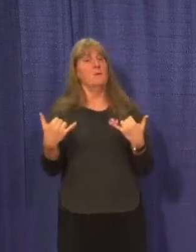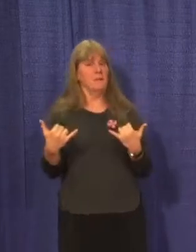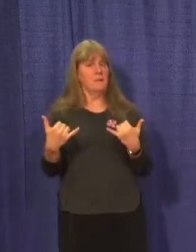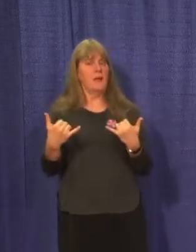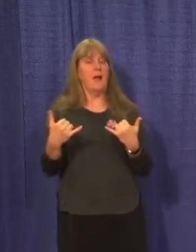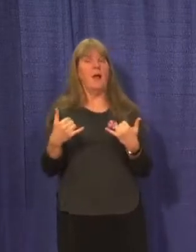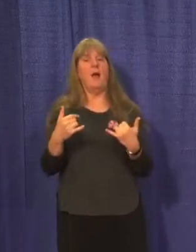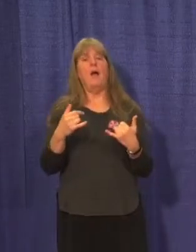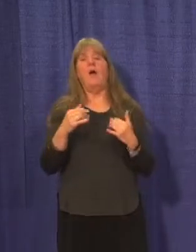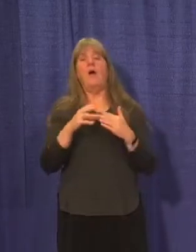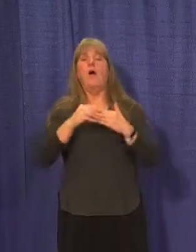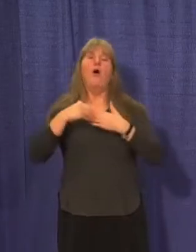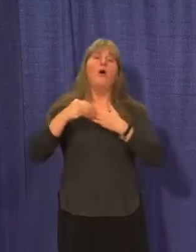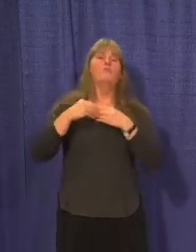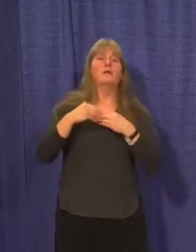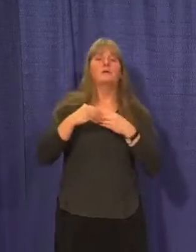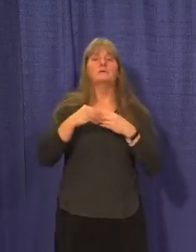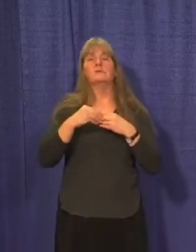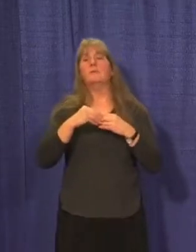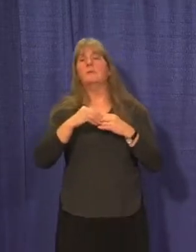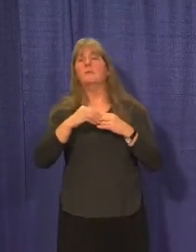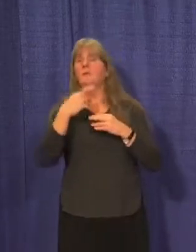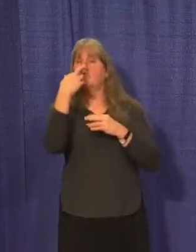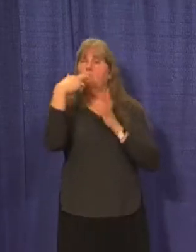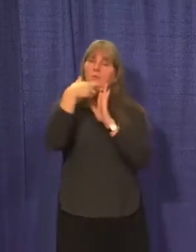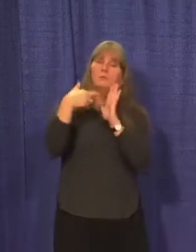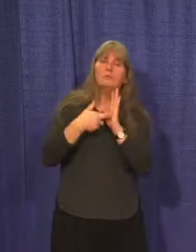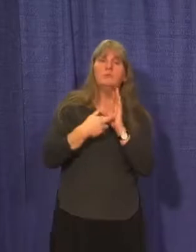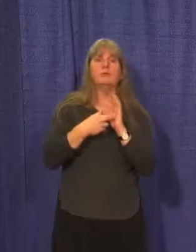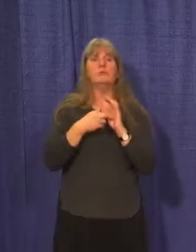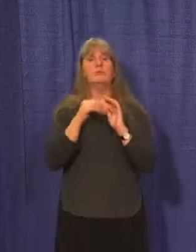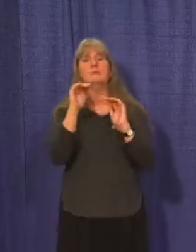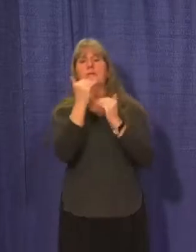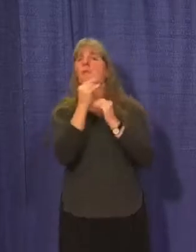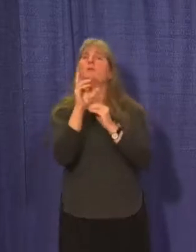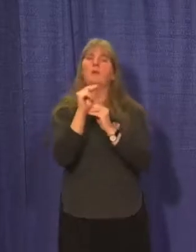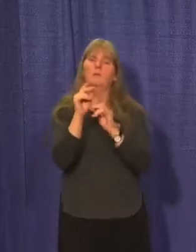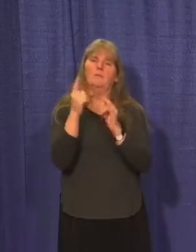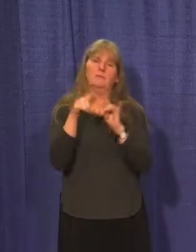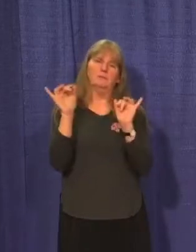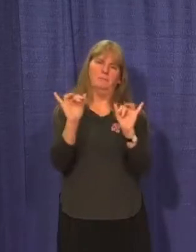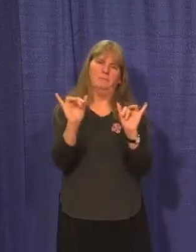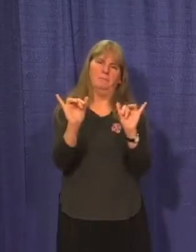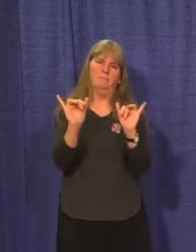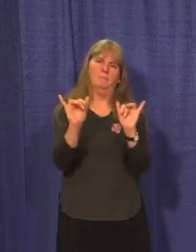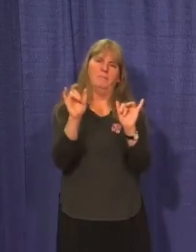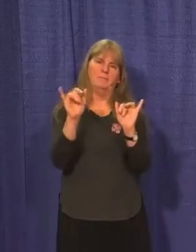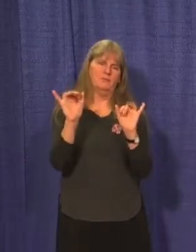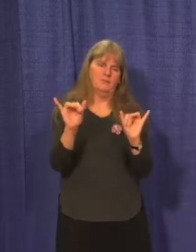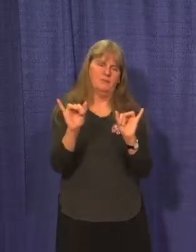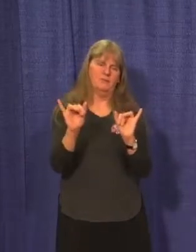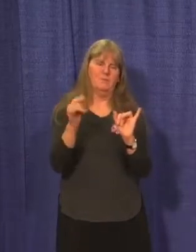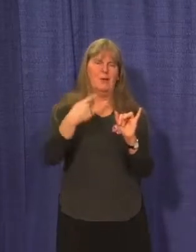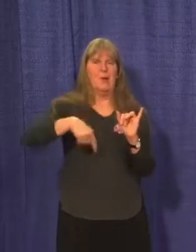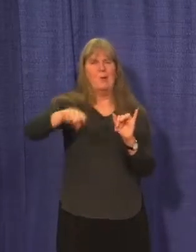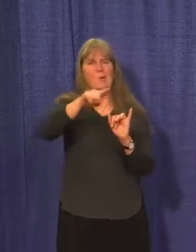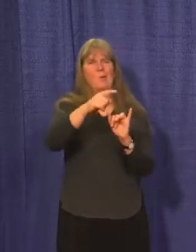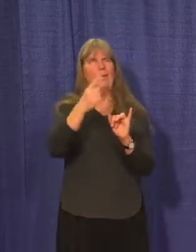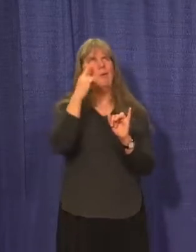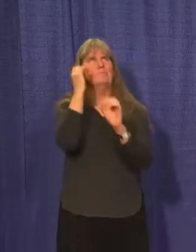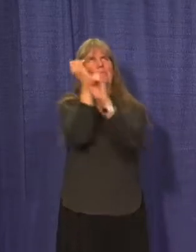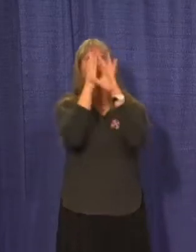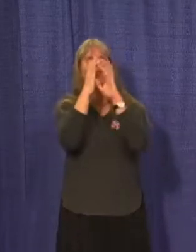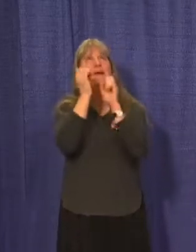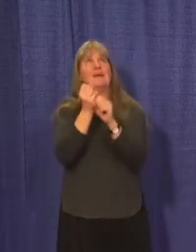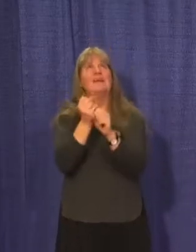begin loosening restrictions, and we need to keep our eye on the prize. I know all of us hope that we can spend this time next year